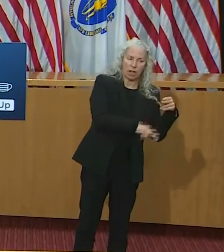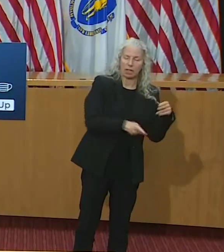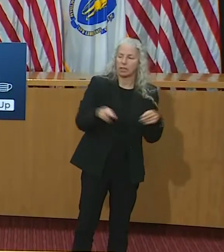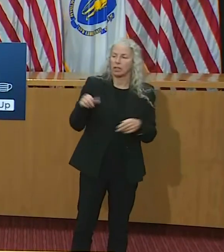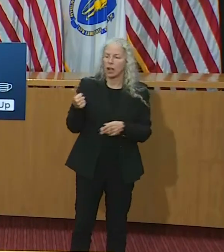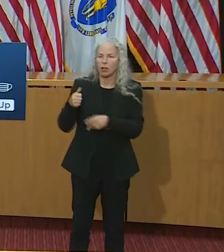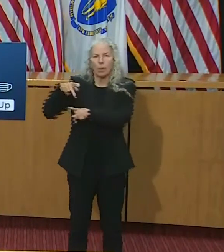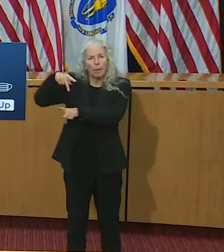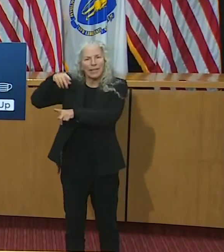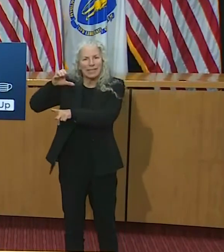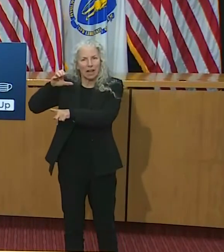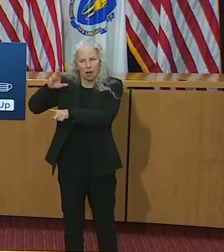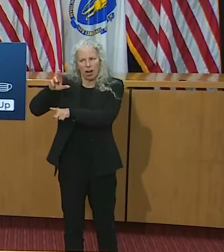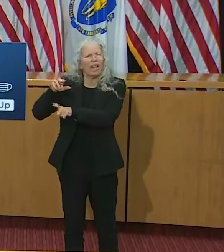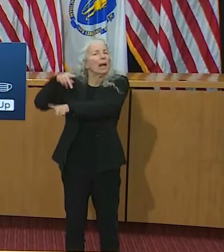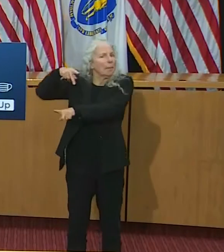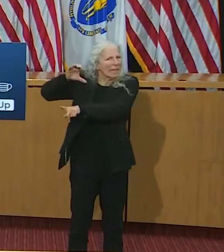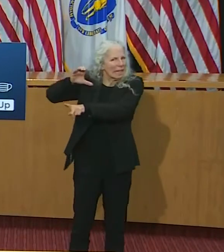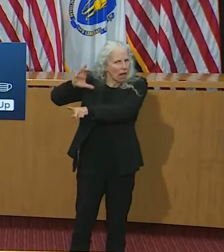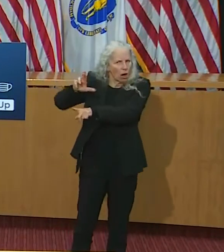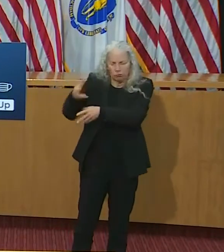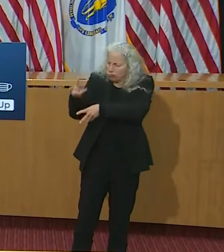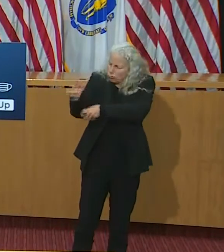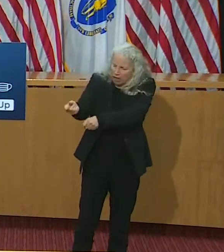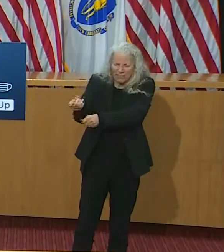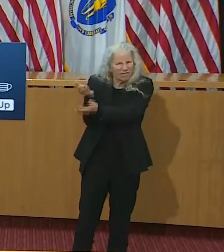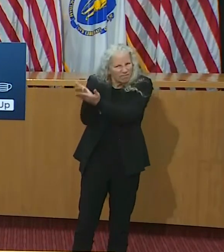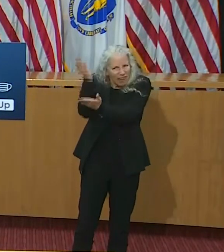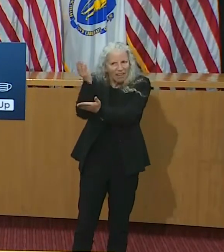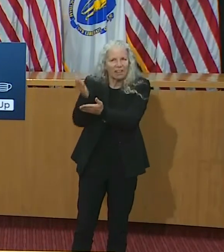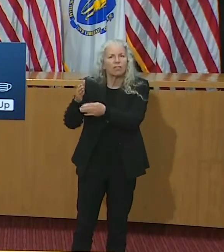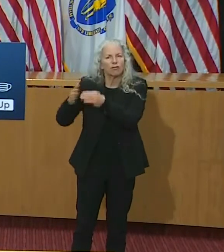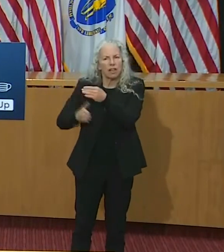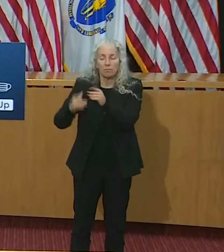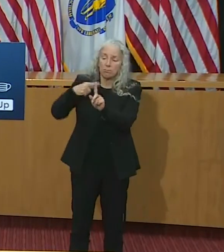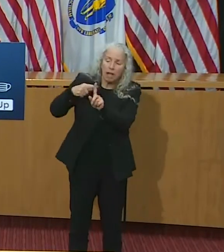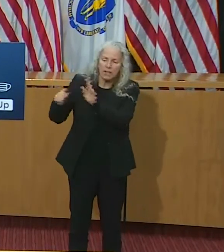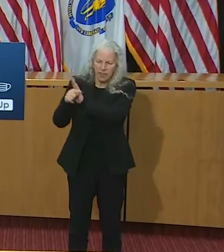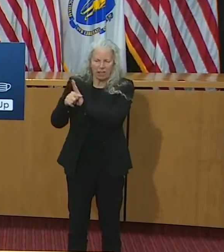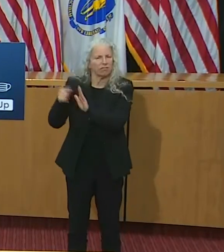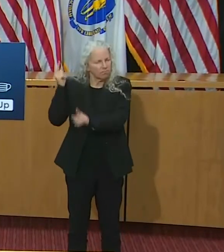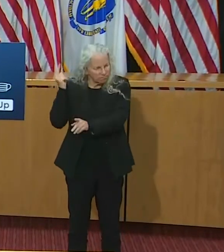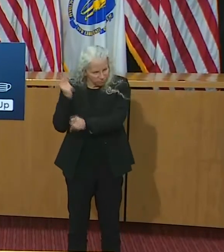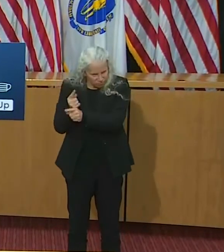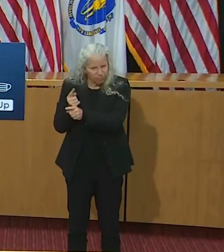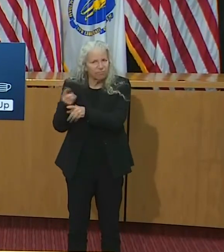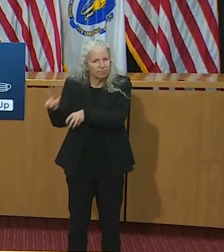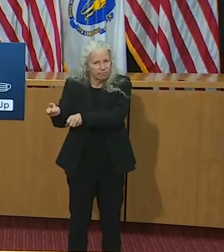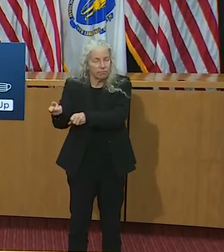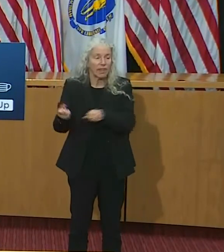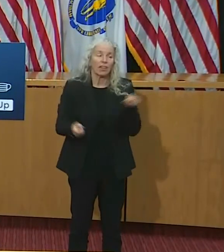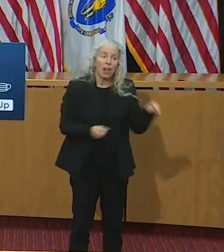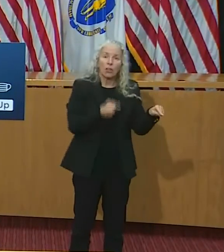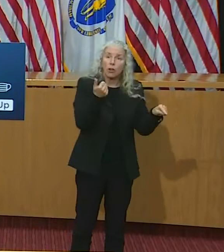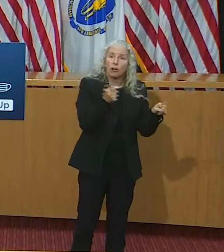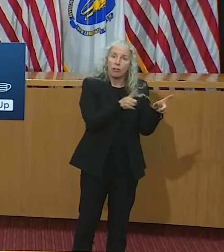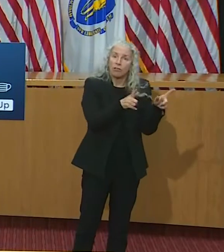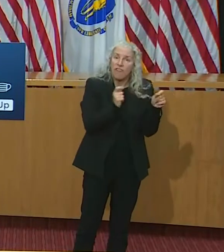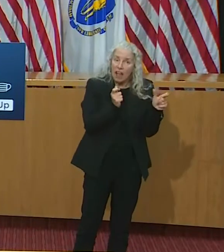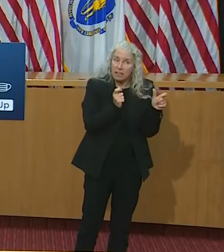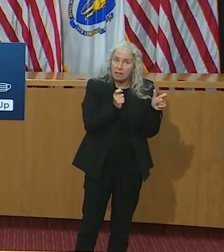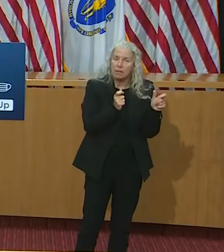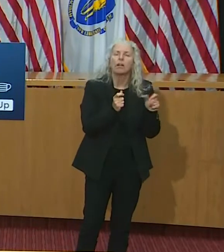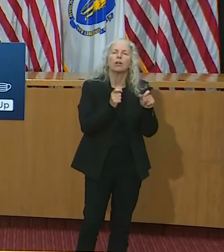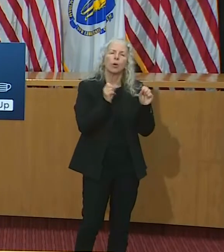which, as you know, is the gold standard for detecting COVID-19. The Abbott-BinaxNOW rapid test is a